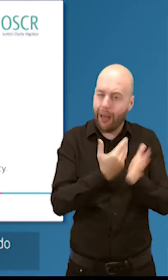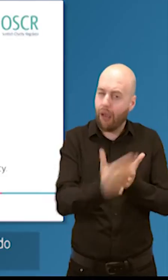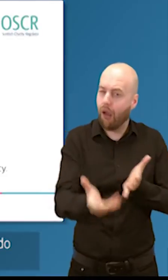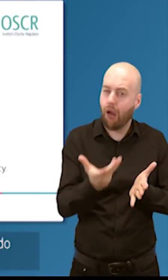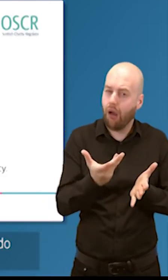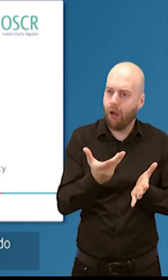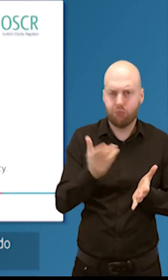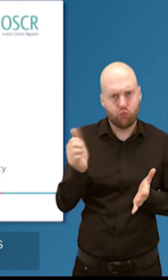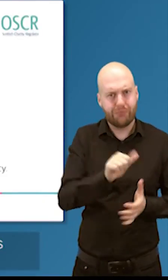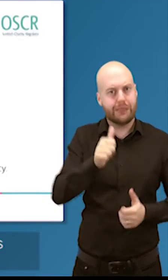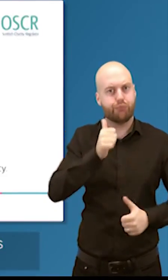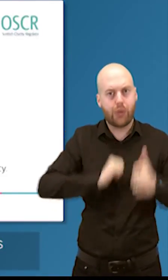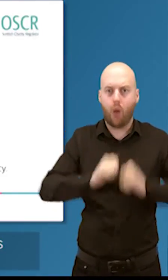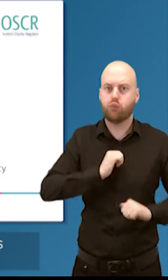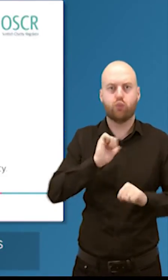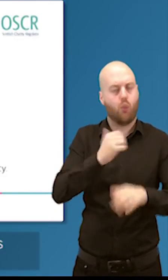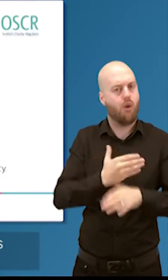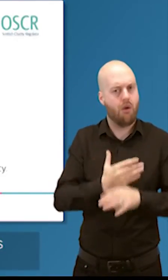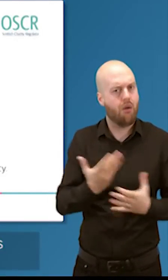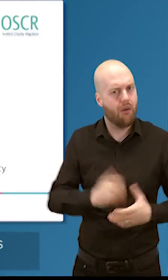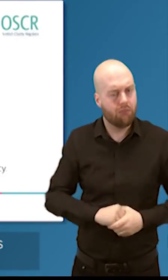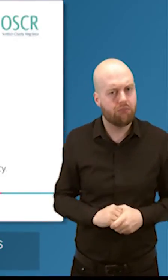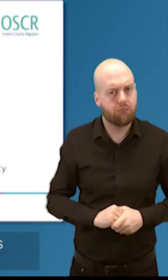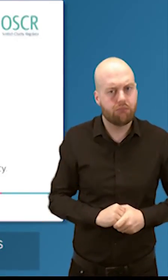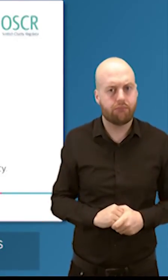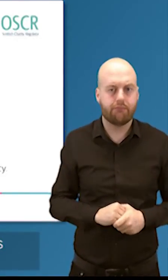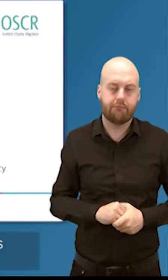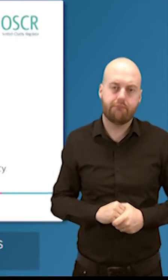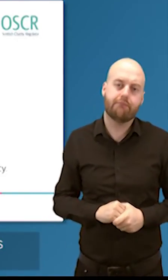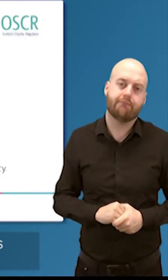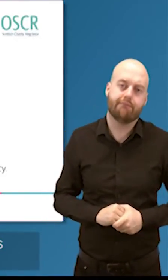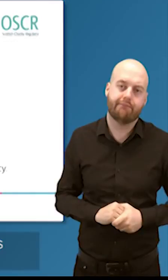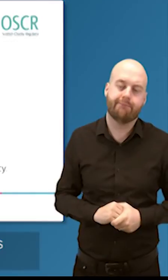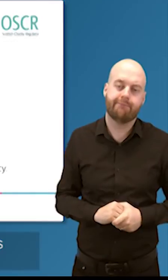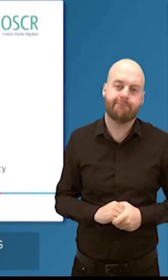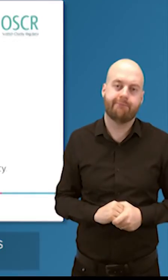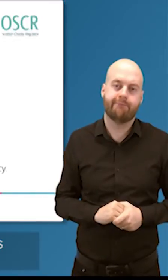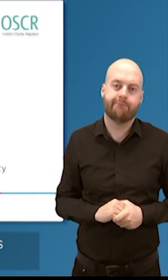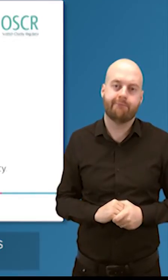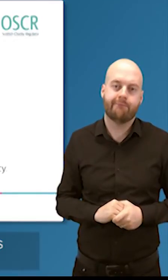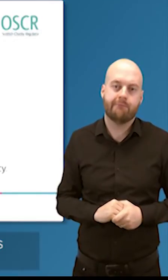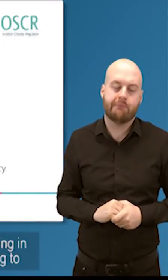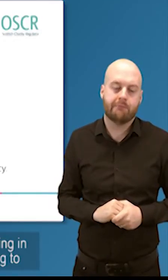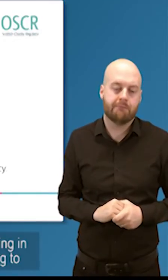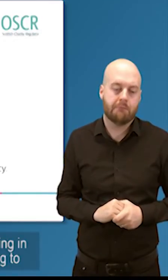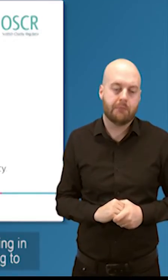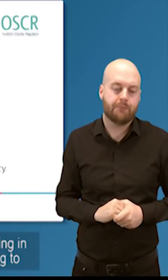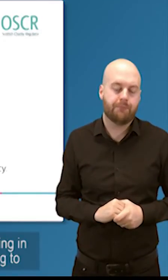we get our guidance right we engage as soon as possible with problems and issues which is why we triage